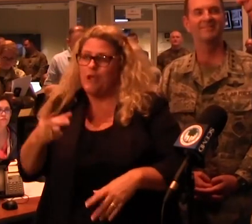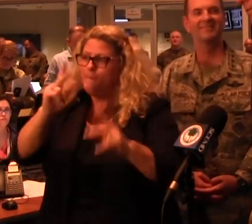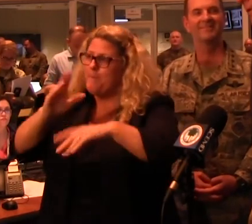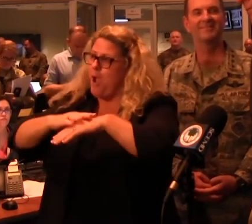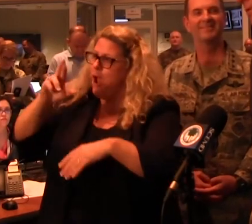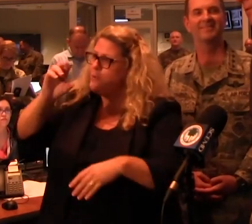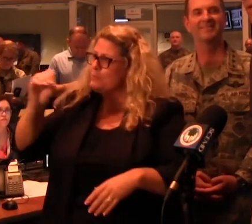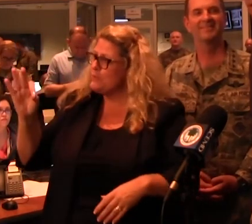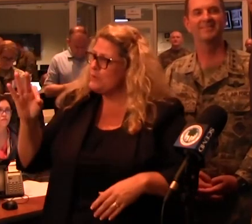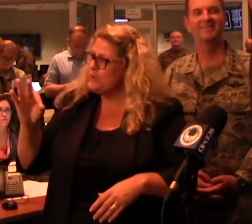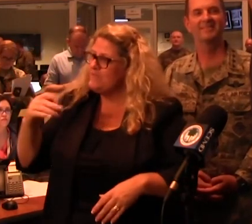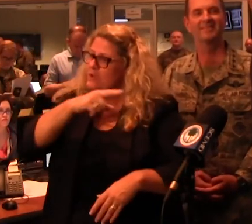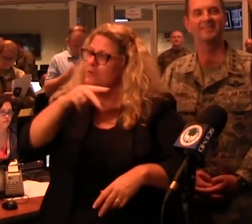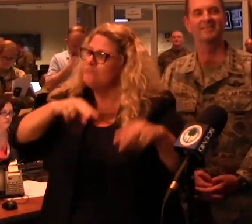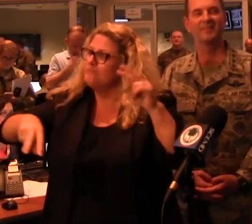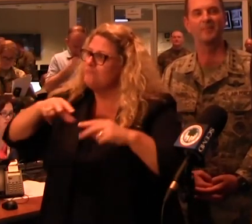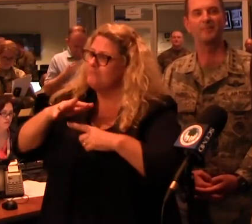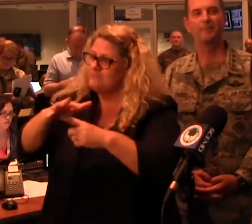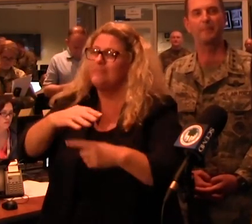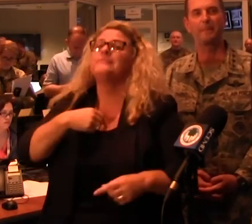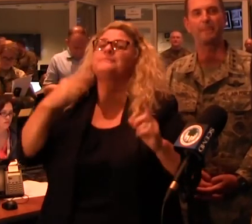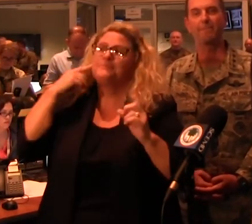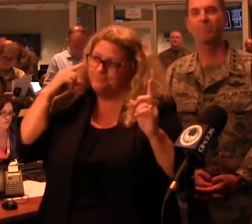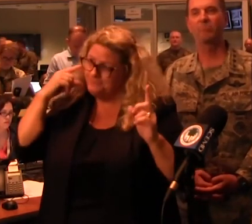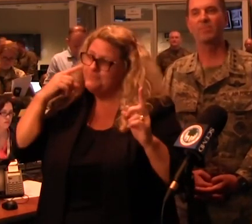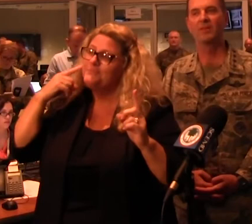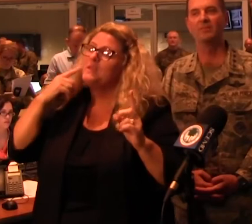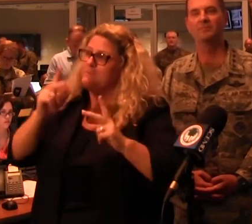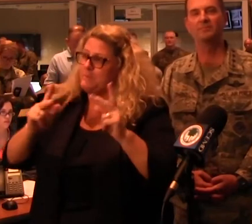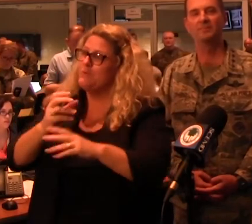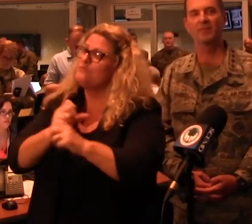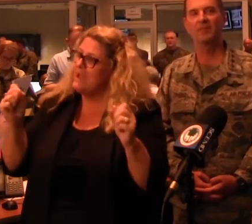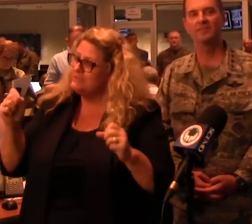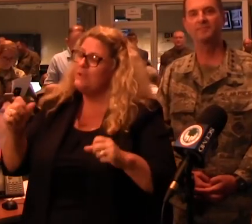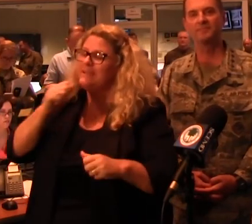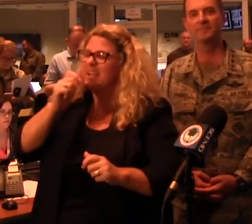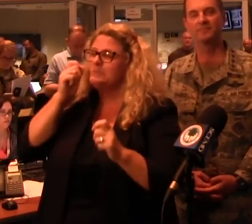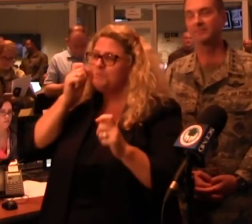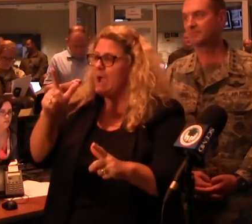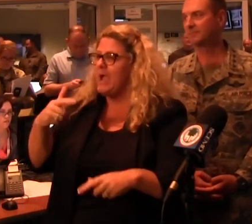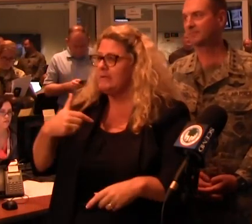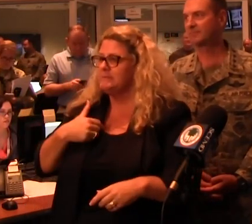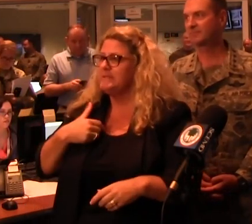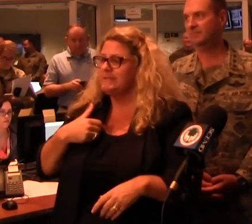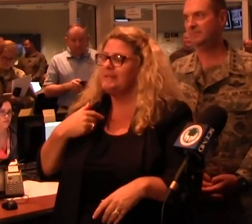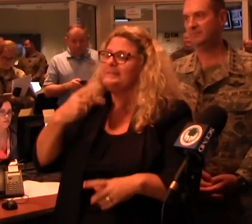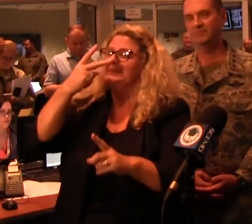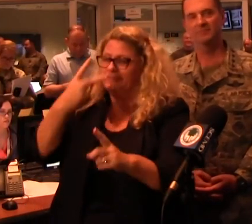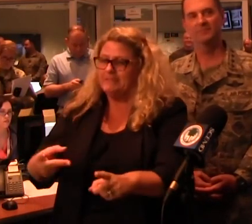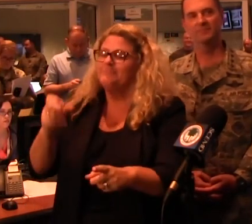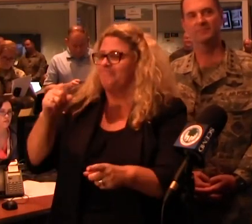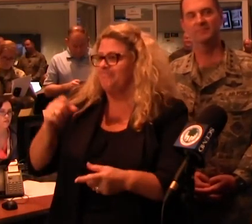Well, we, of course, have been hearing reports of people getting rescued. So it was not a surprise to come across some